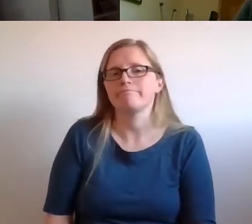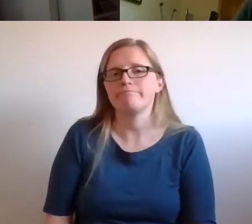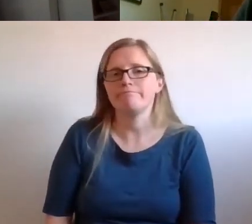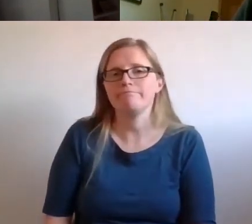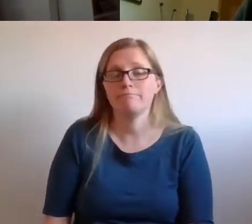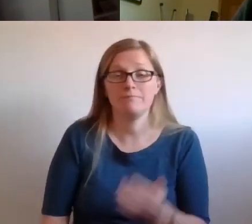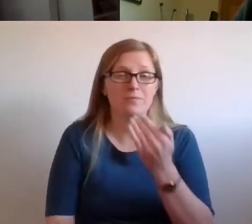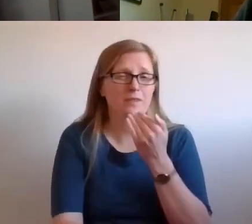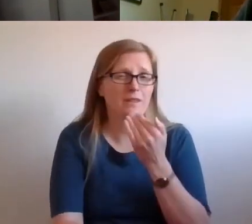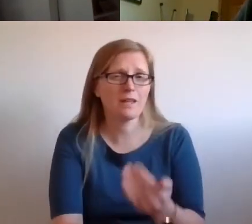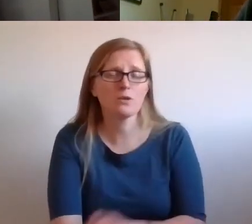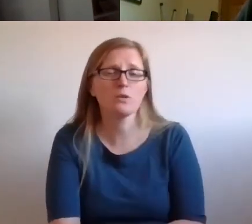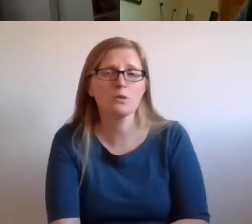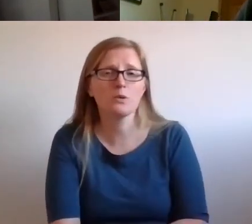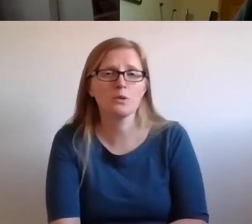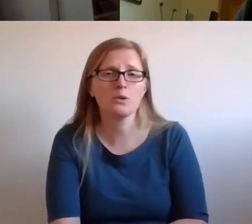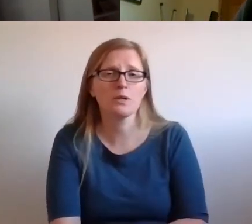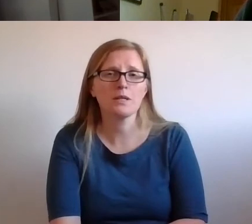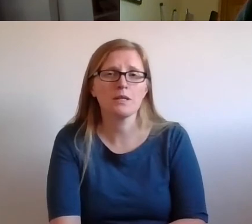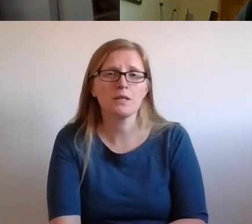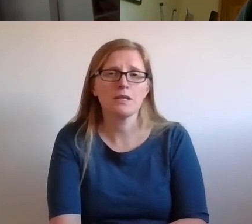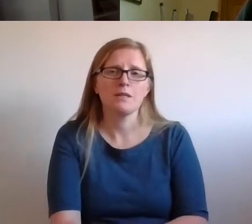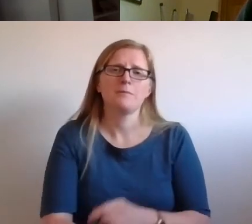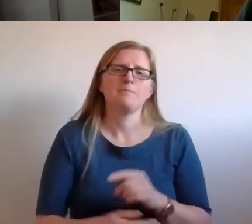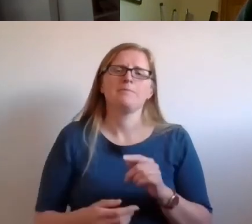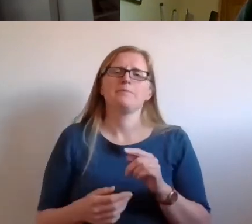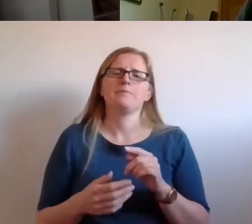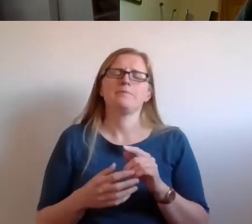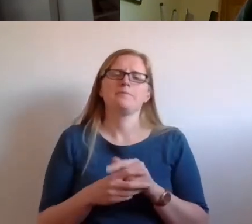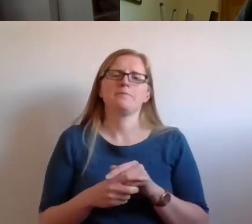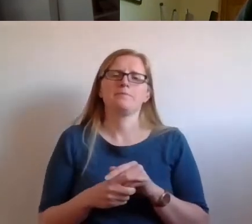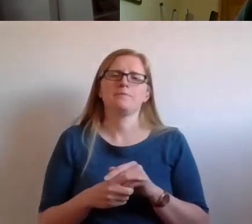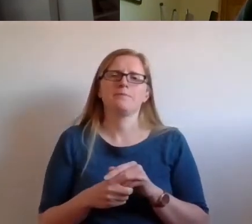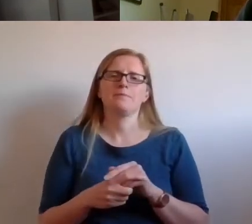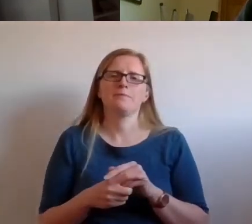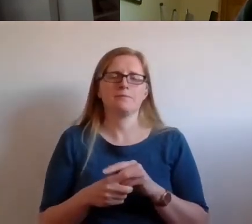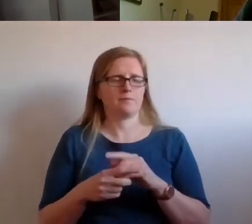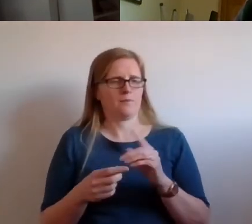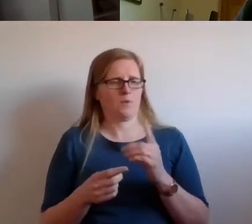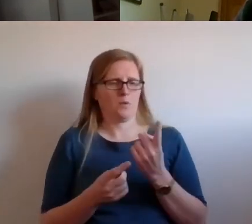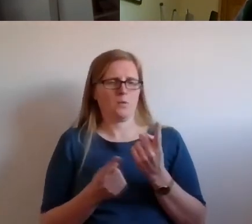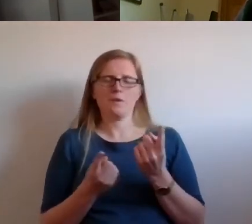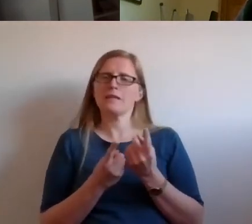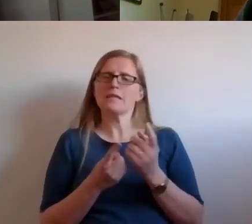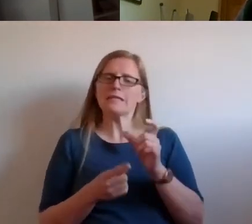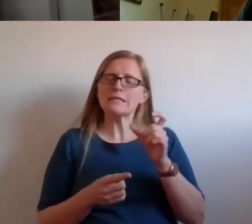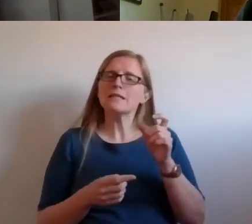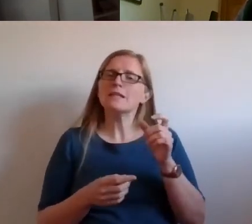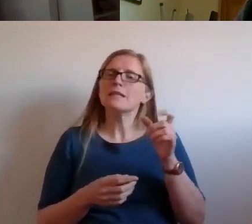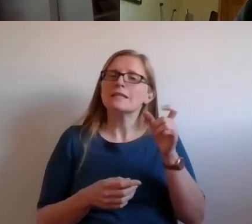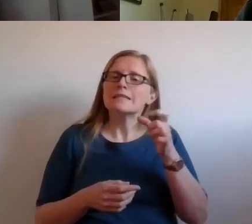Thank you. One of the distinctions we find a lot in work in cities is the distinction between